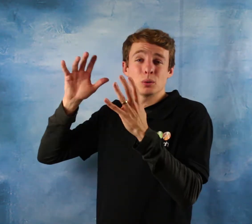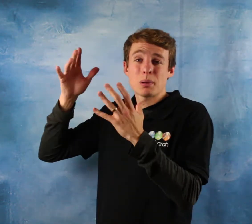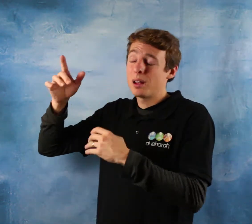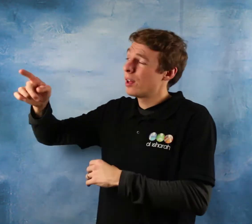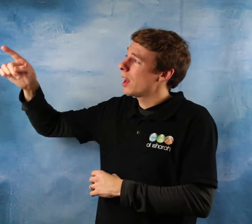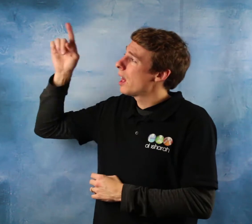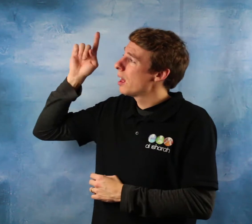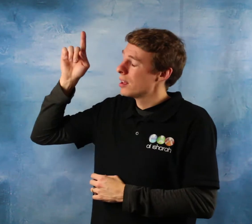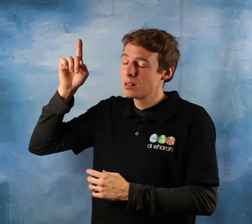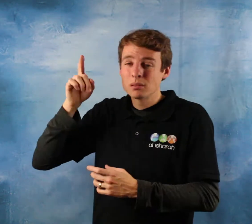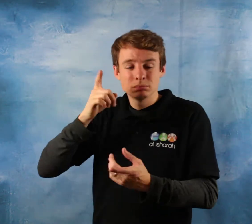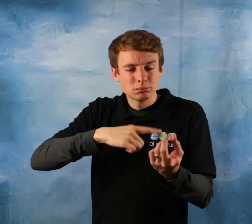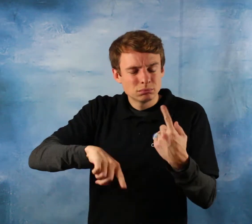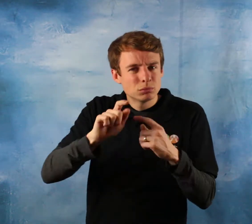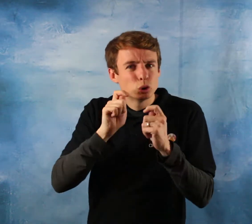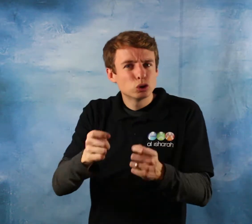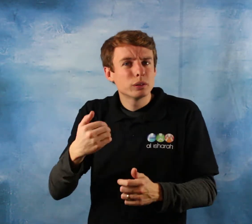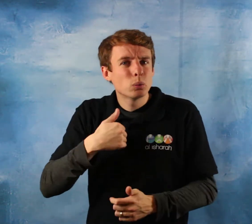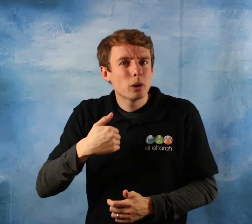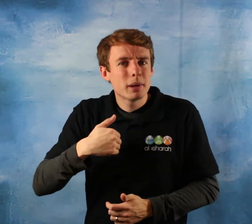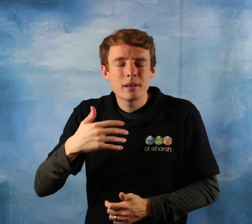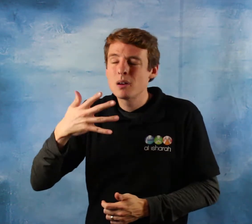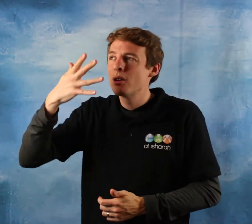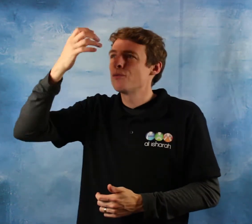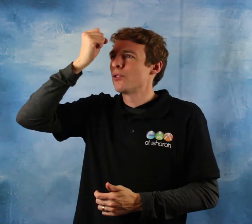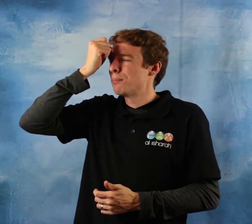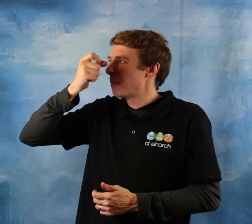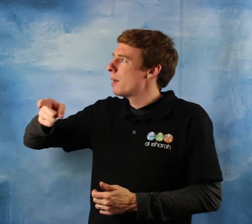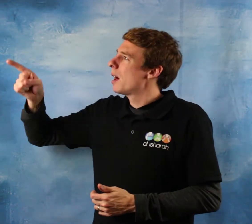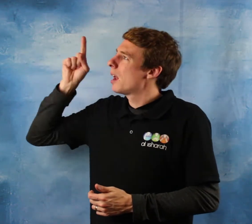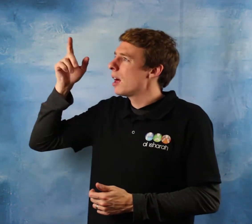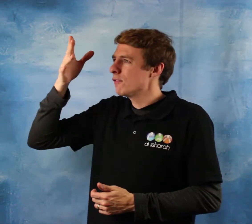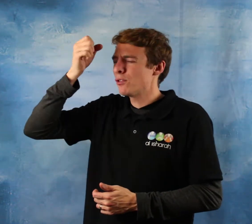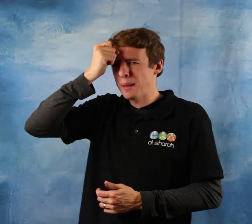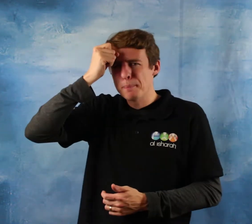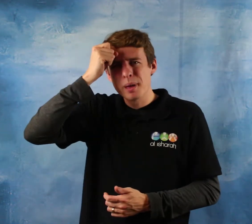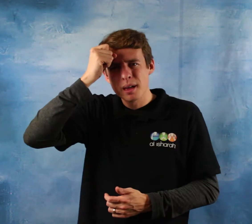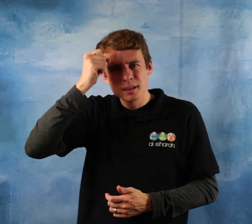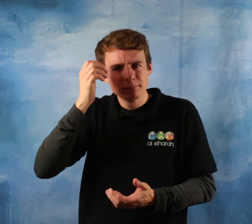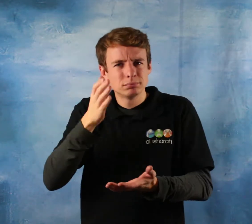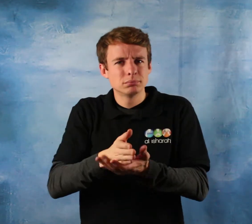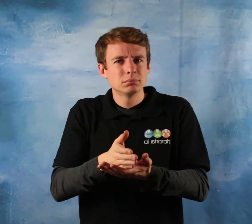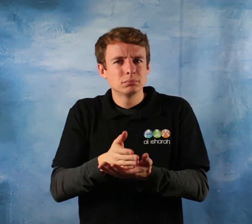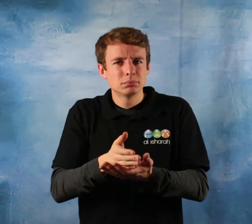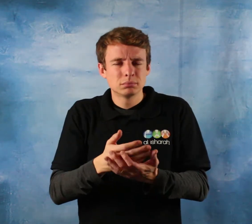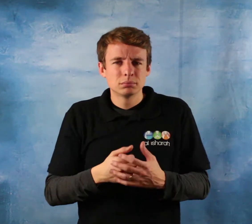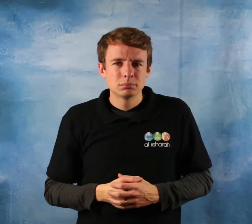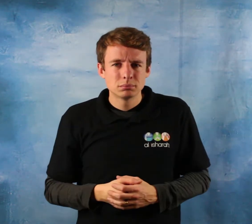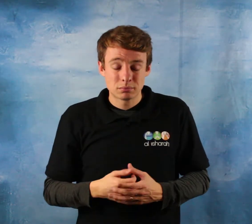these narrations and there are many more of course these are just a selection can we dare how to strike our wives or to mistreat